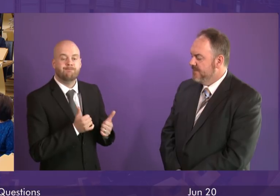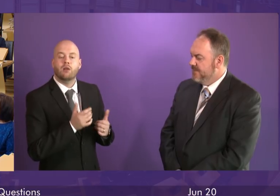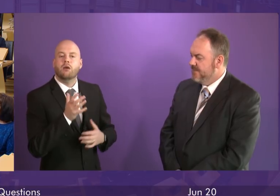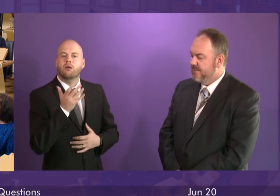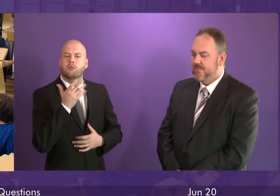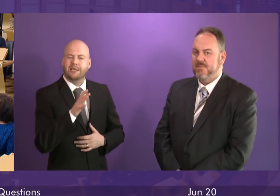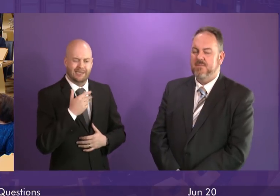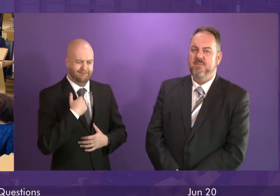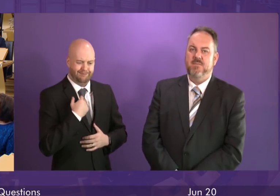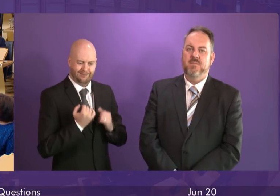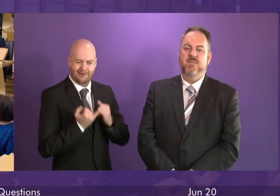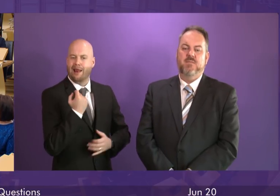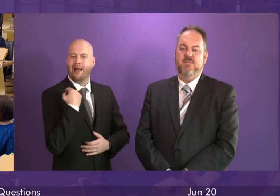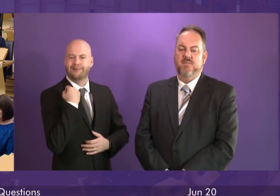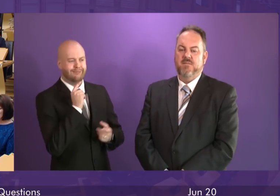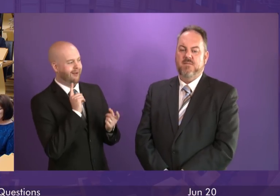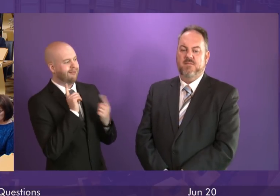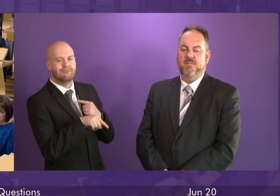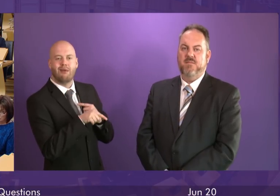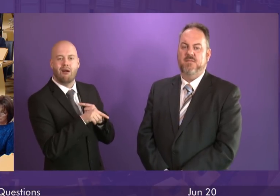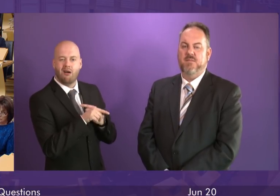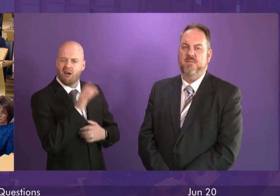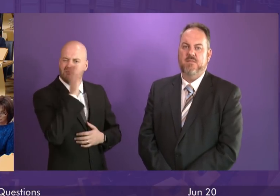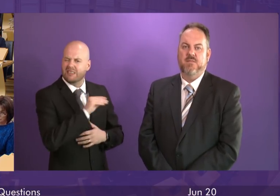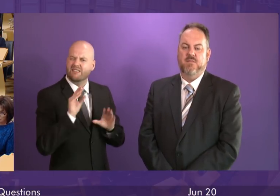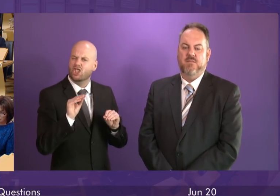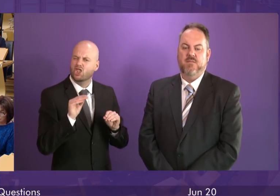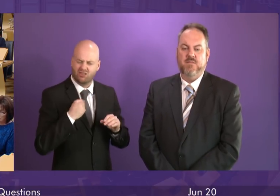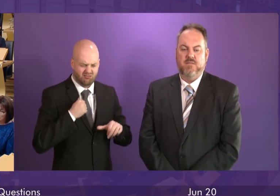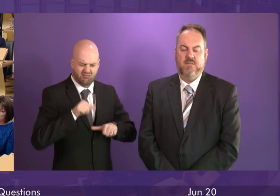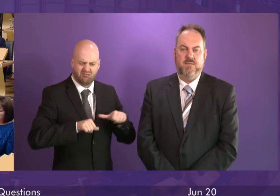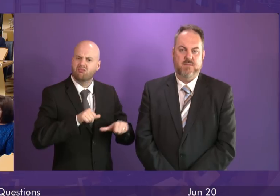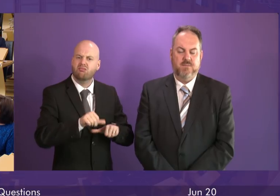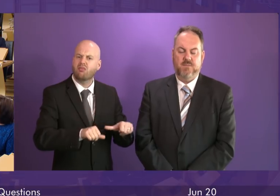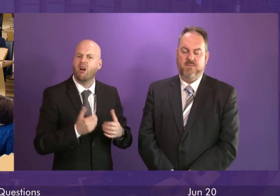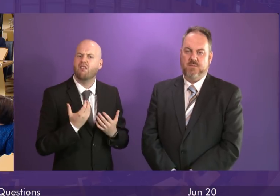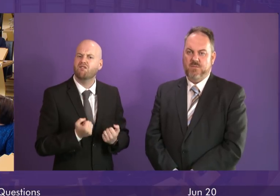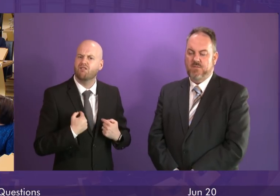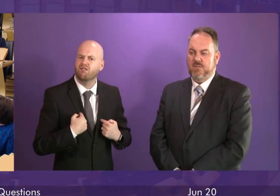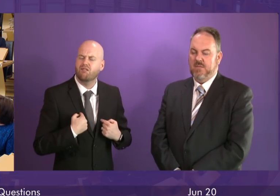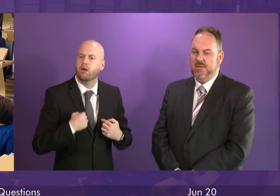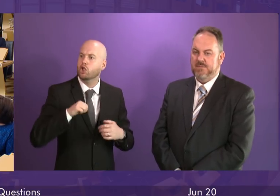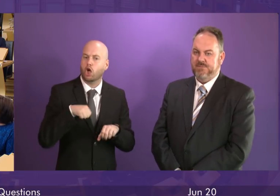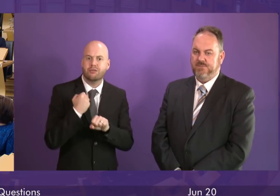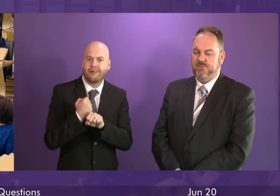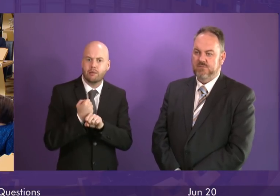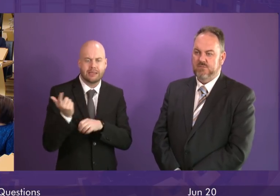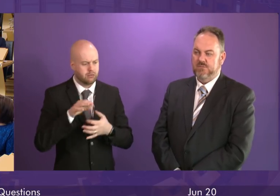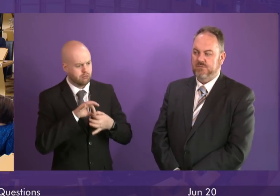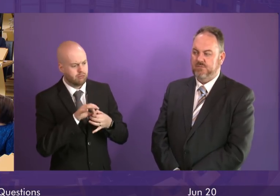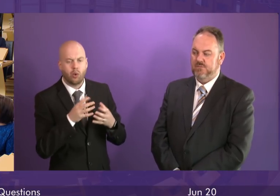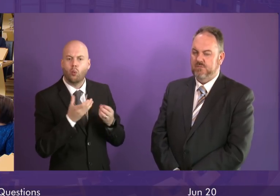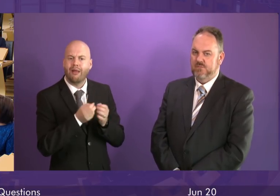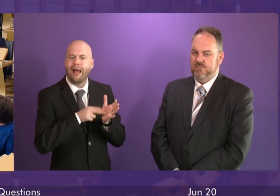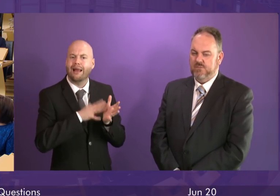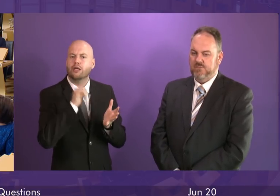previous answer, we are already taking steps to do that. Scottish Government officials are liaising with NHS Lanarkshire to